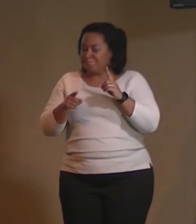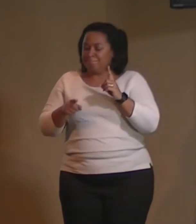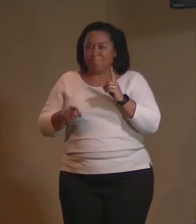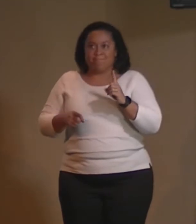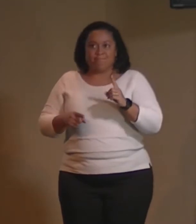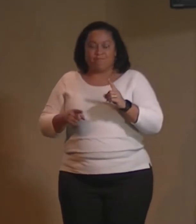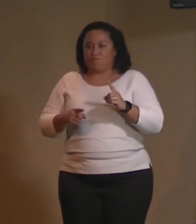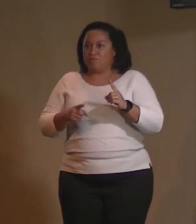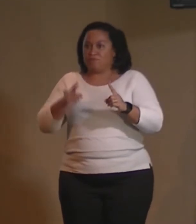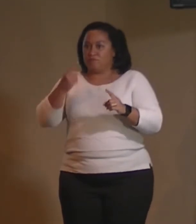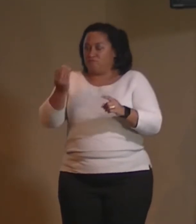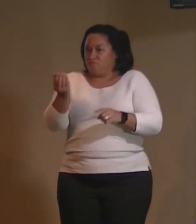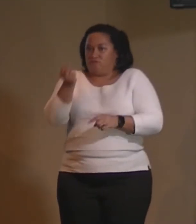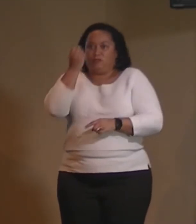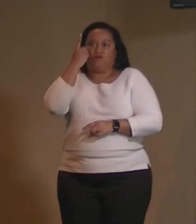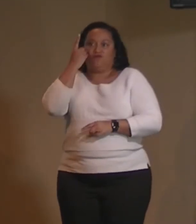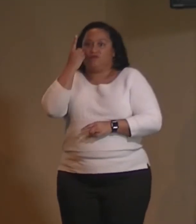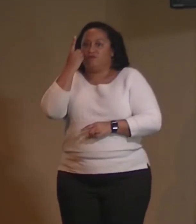comprehend.